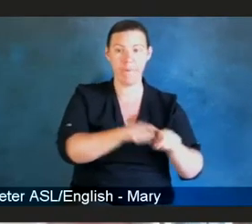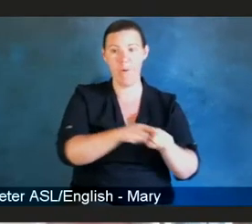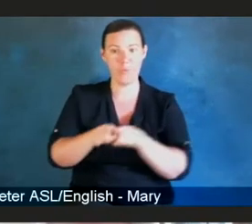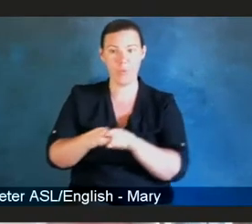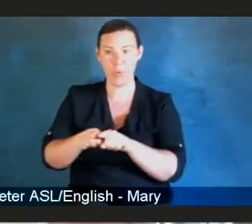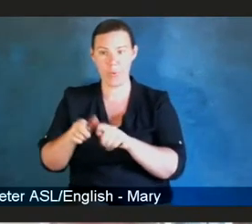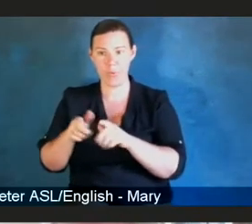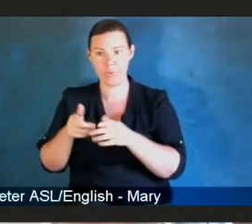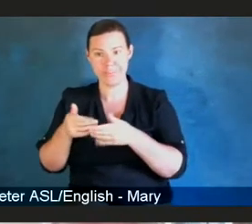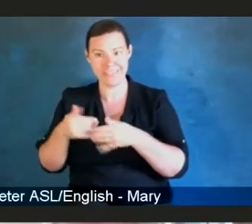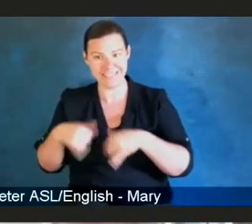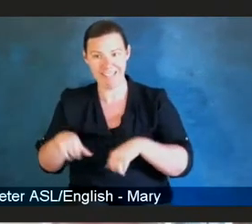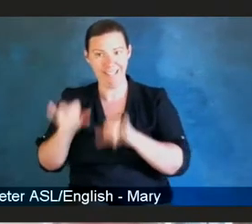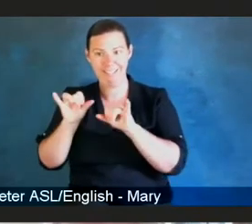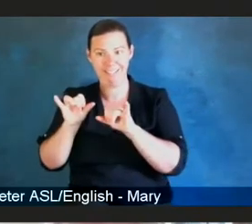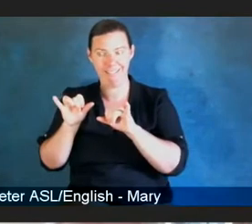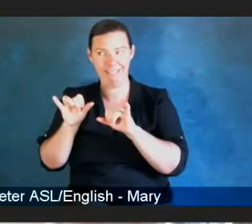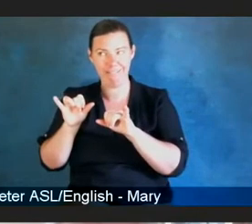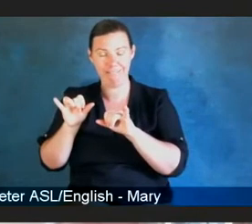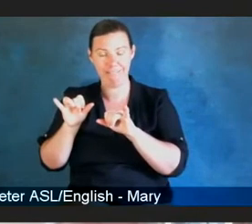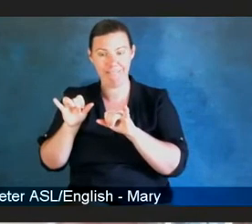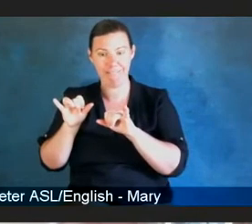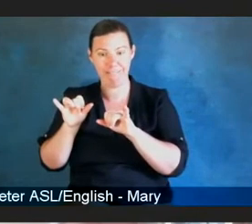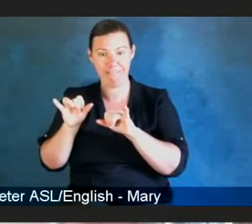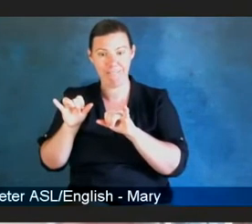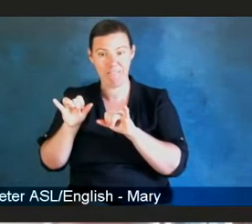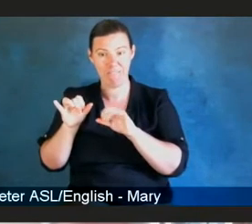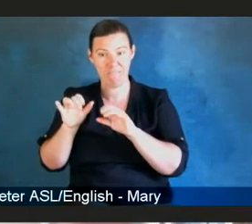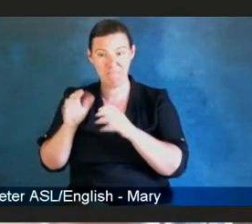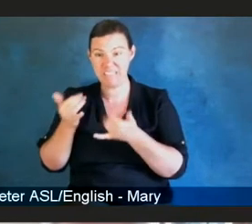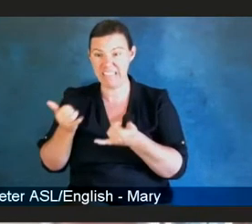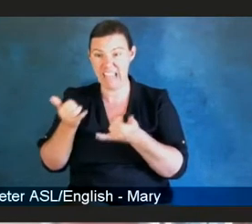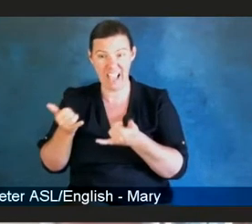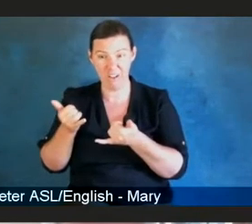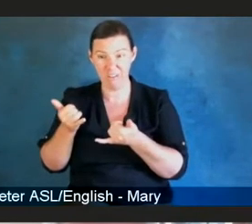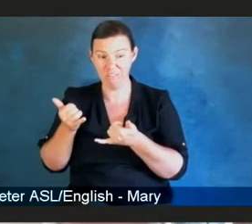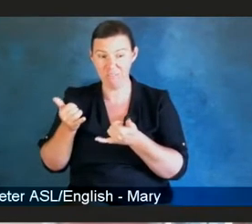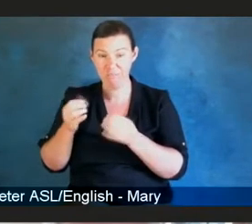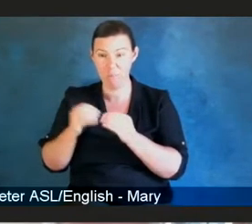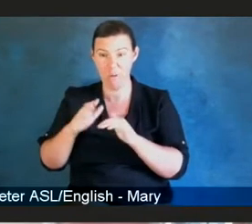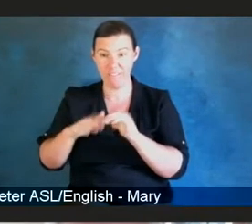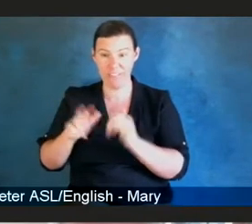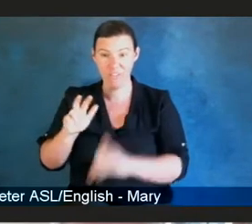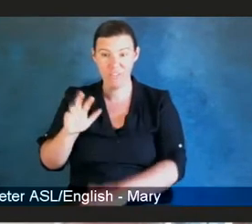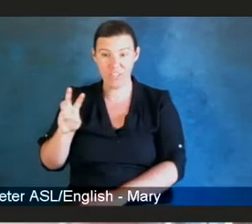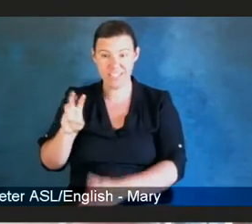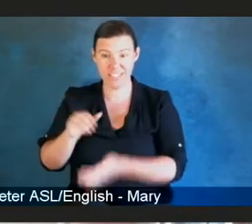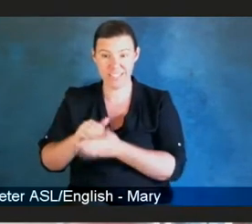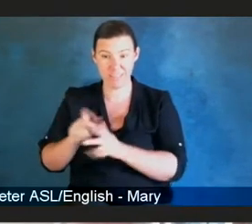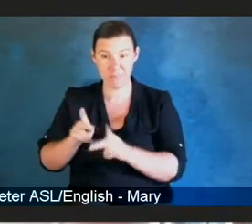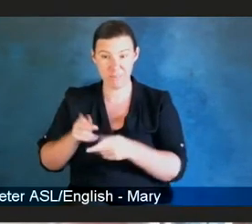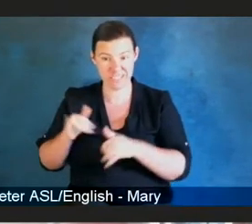that over 36,000 people still contract HIV every year.